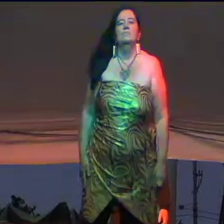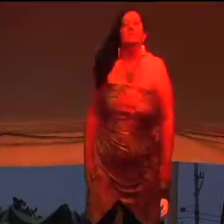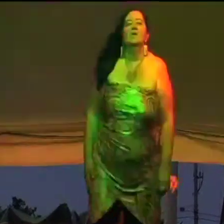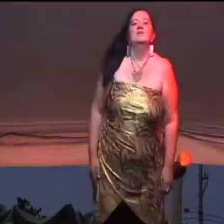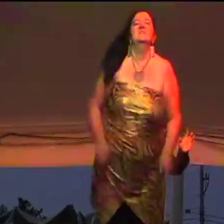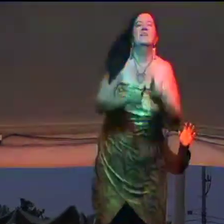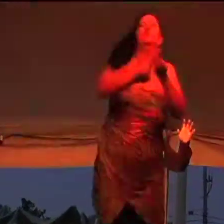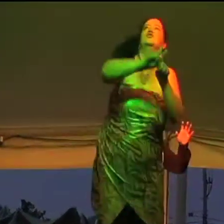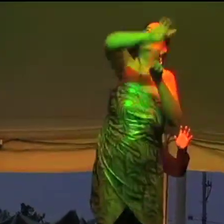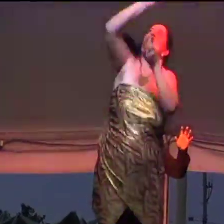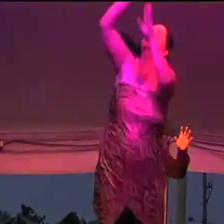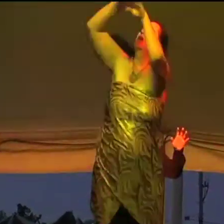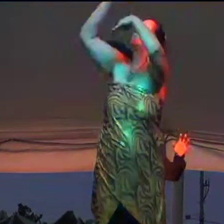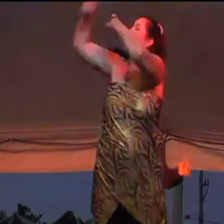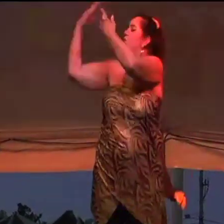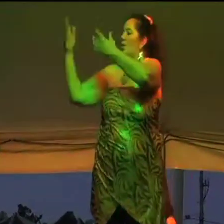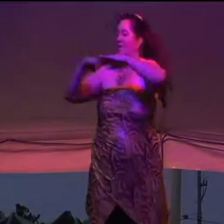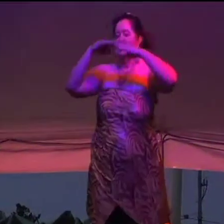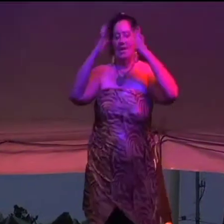And a single star shone over Christmas